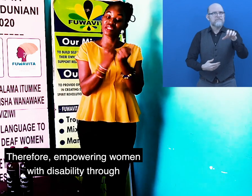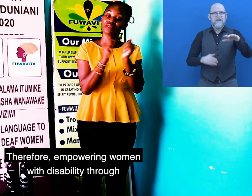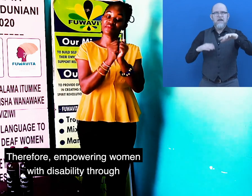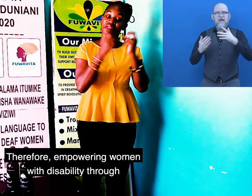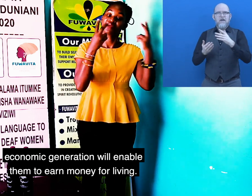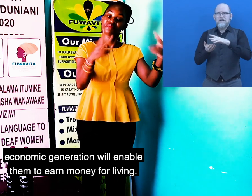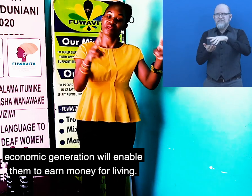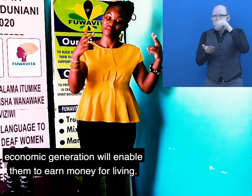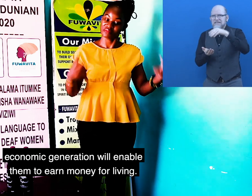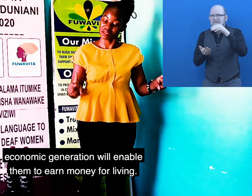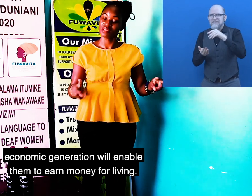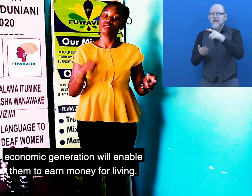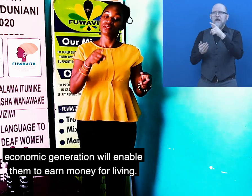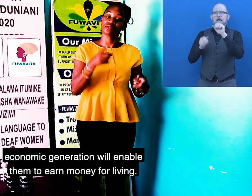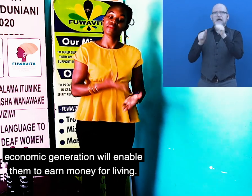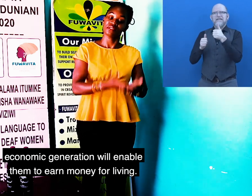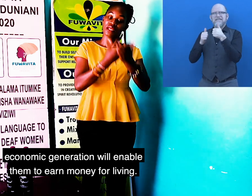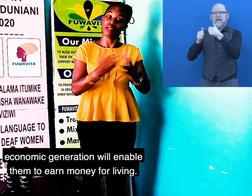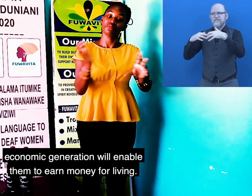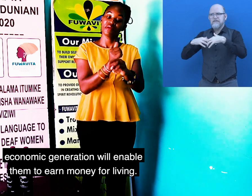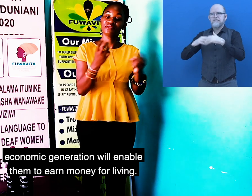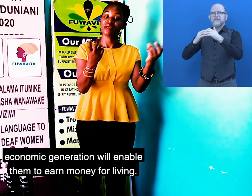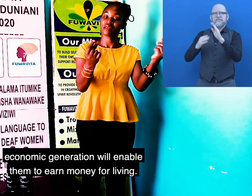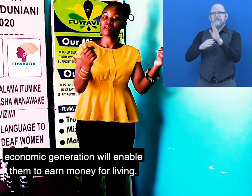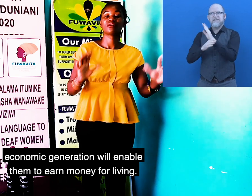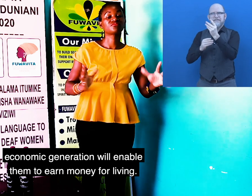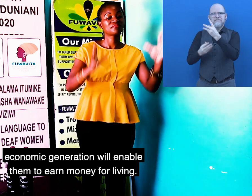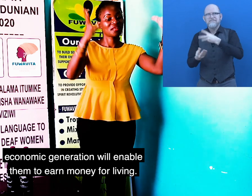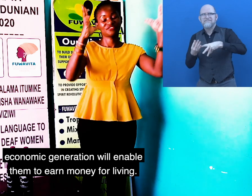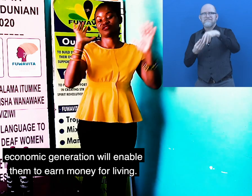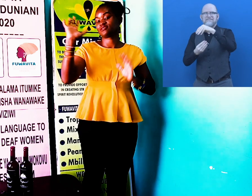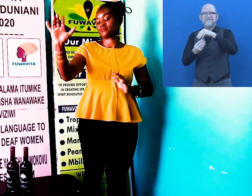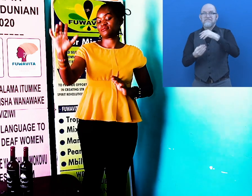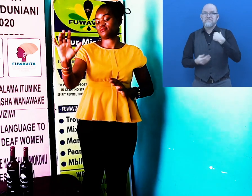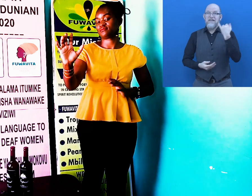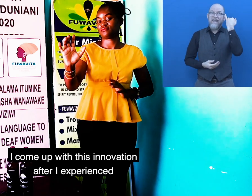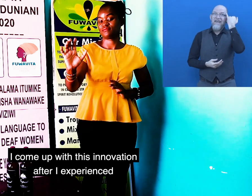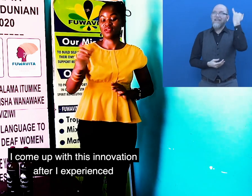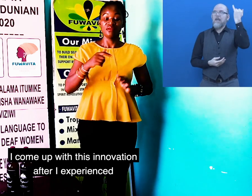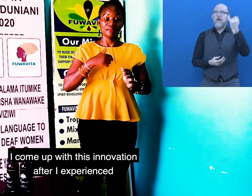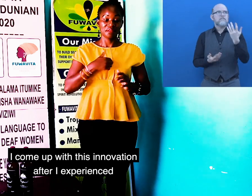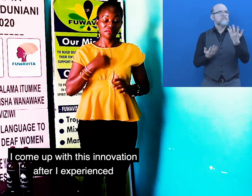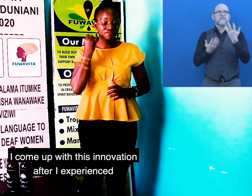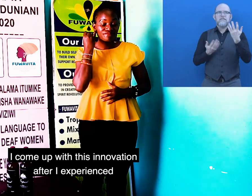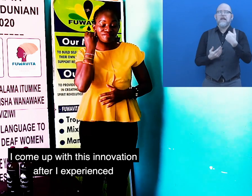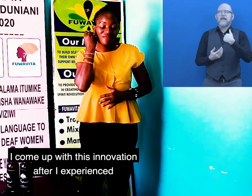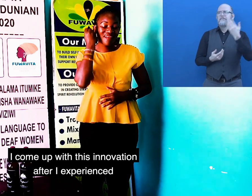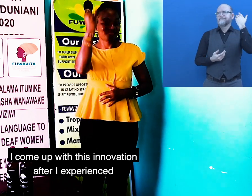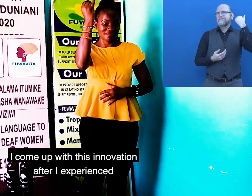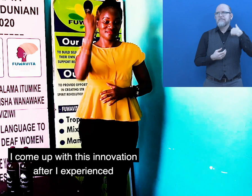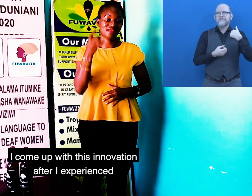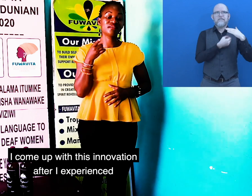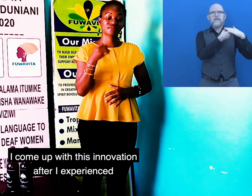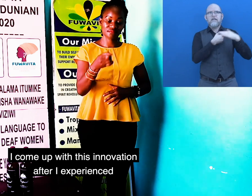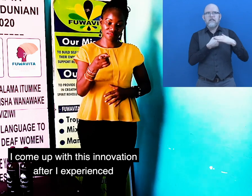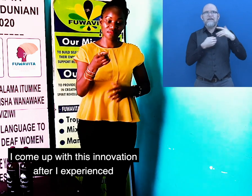through economic generation will enable them to earn money for living. I came up with this innovation